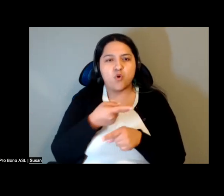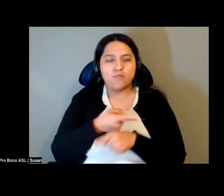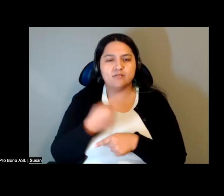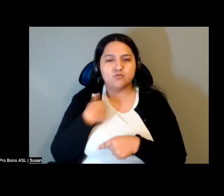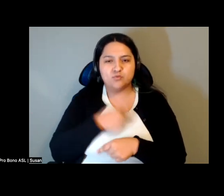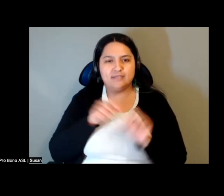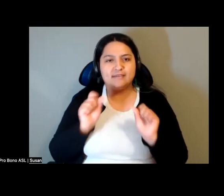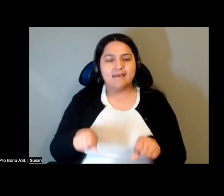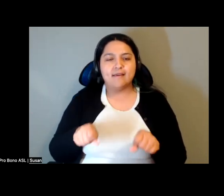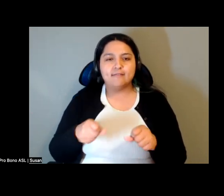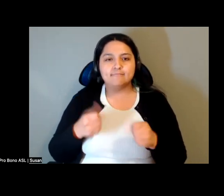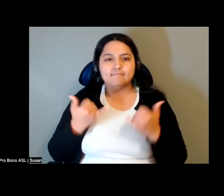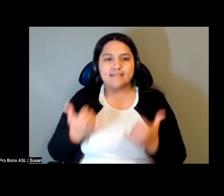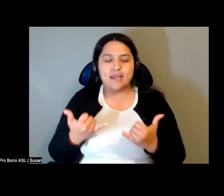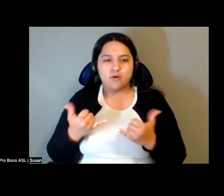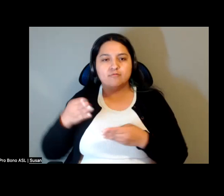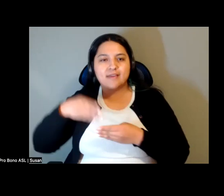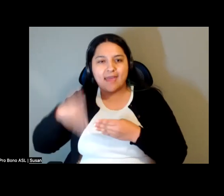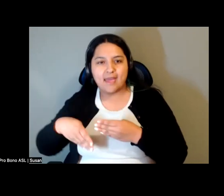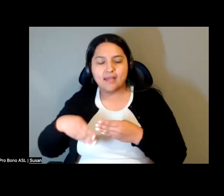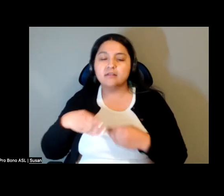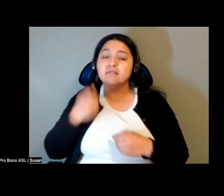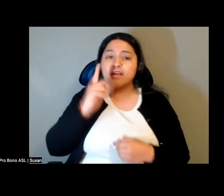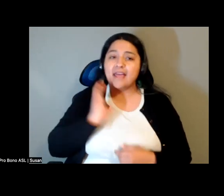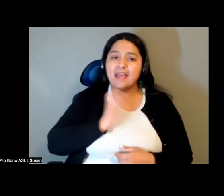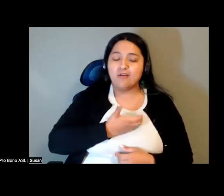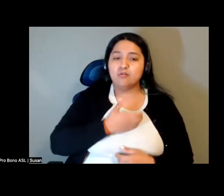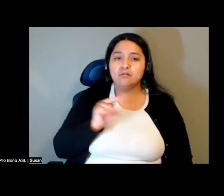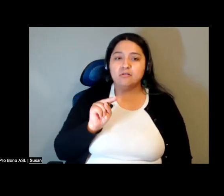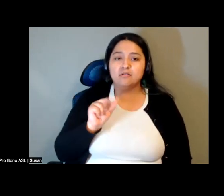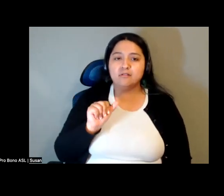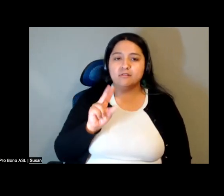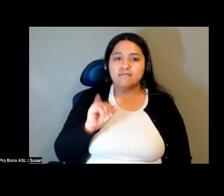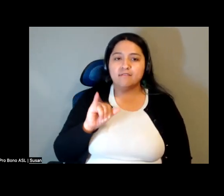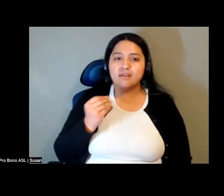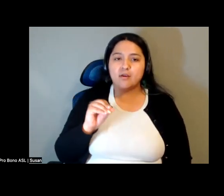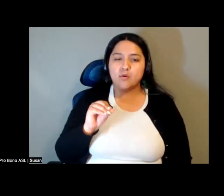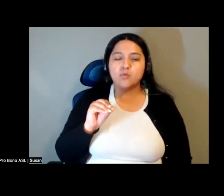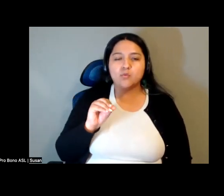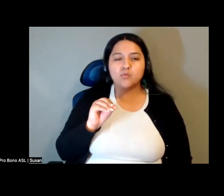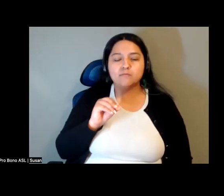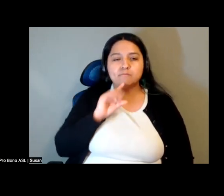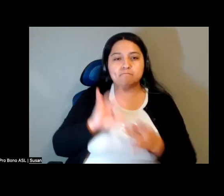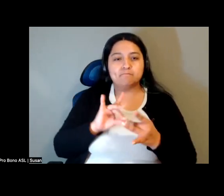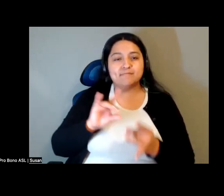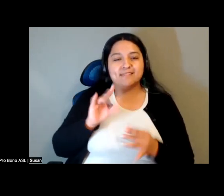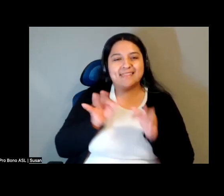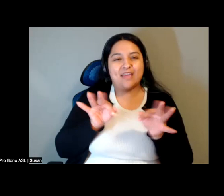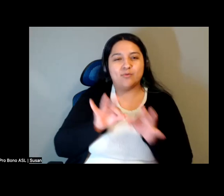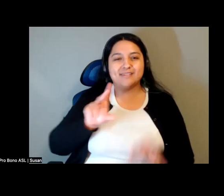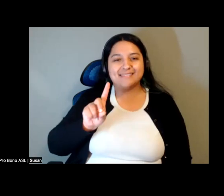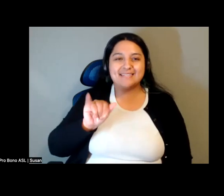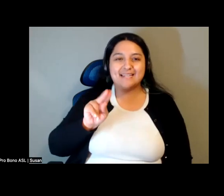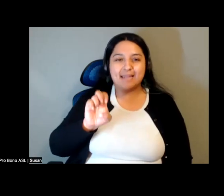Thank you very much. our sessions in the Navajo language, which is to say it is good and it's good for us to have this